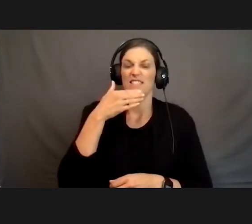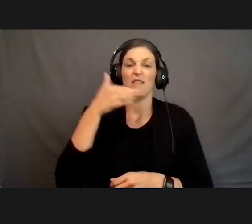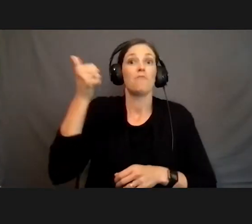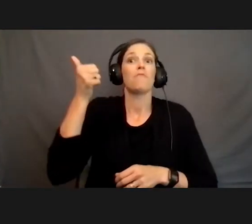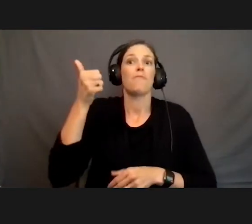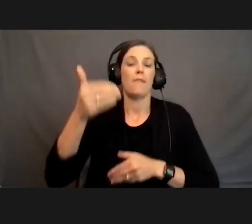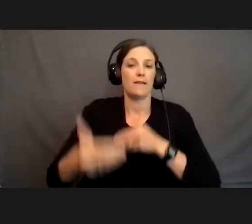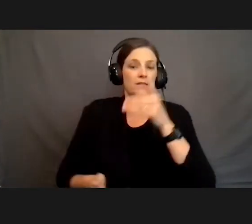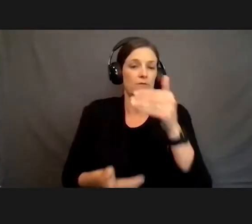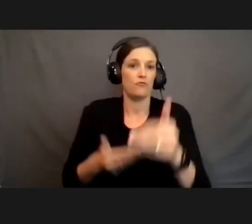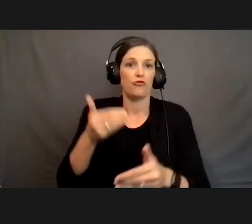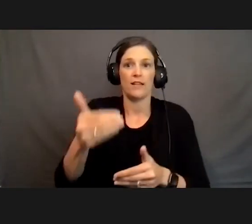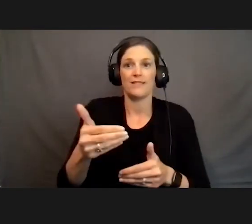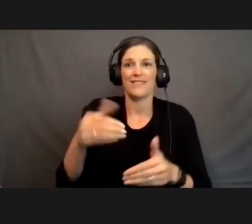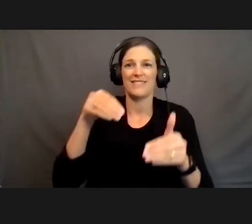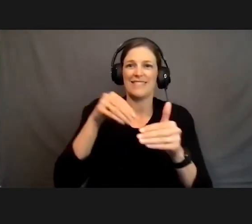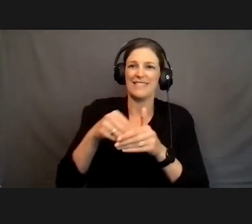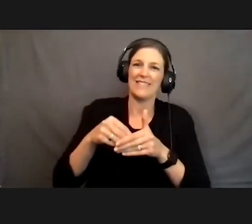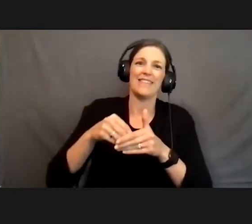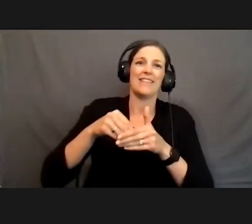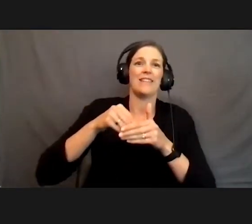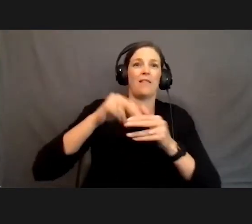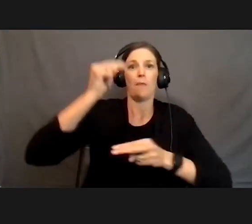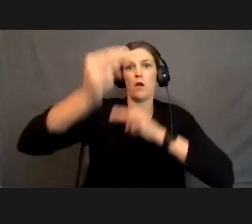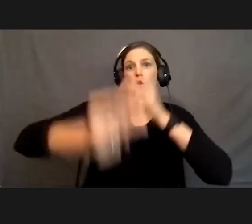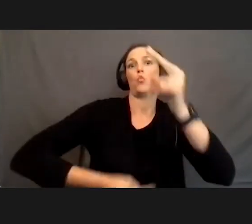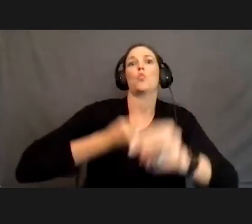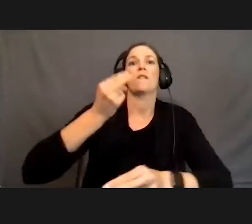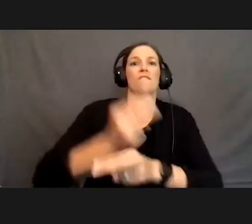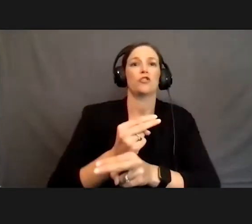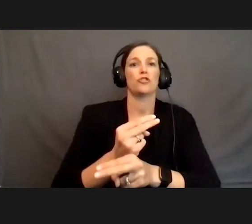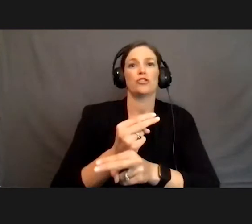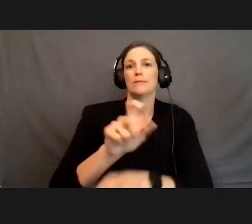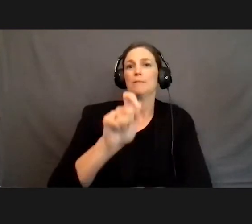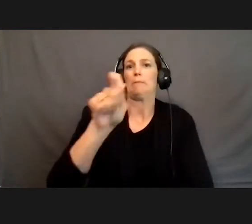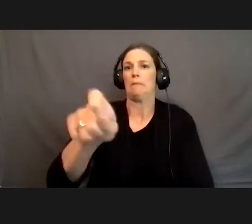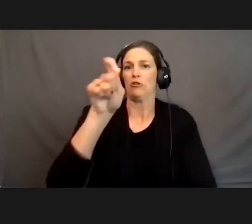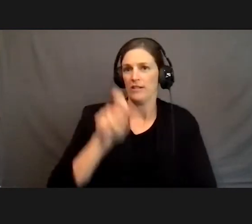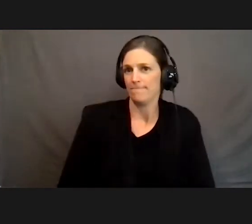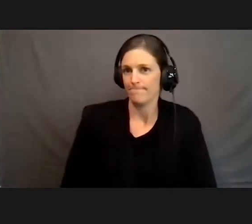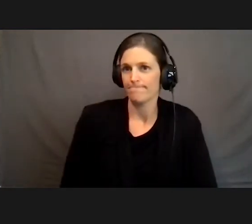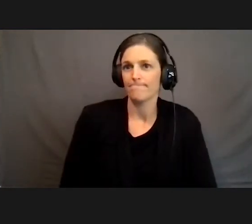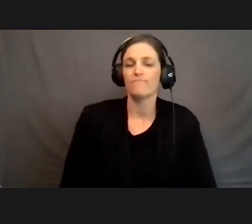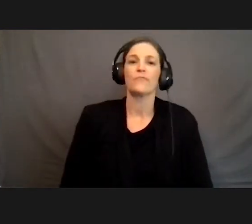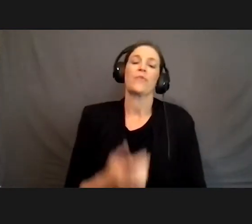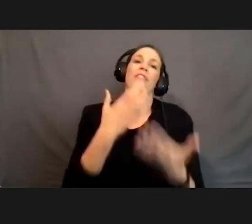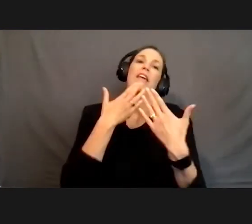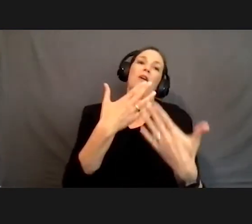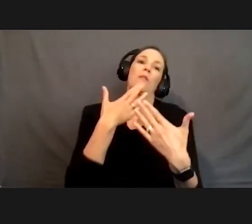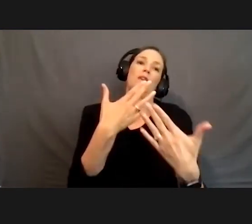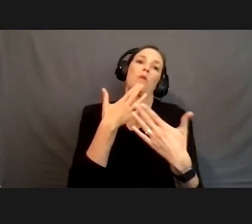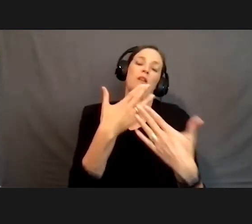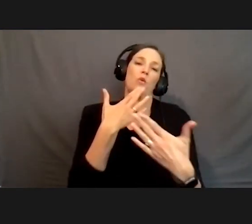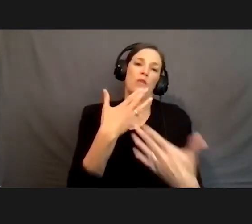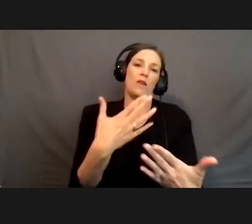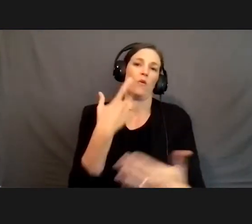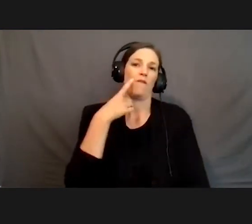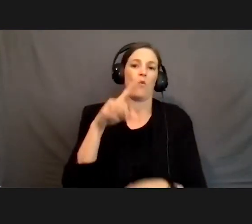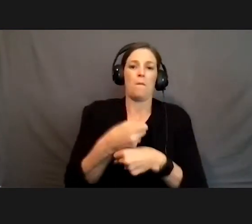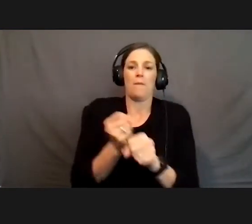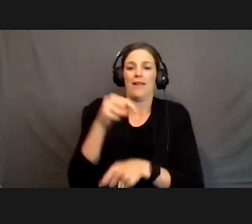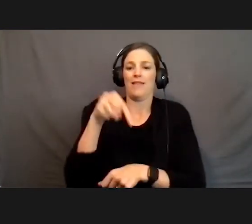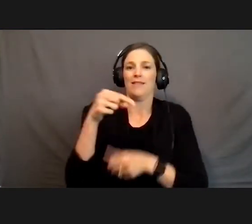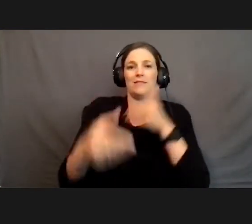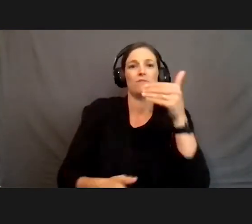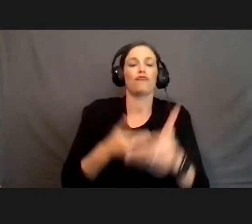in the galaxy, bar none. So thank you, thank you, thank you for making this process